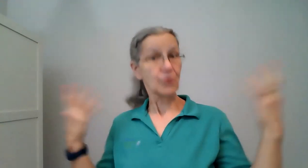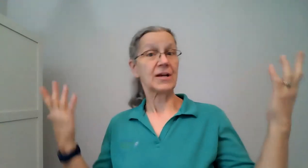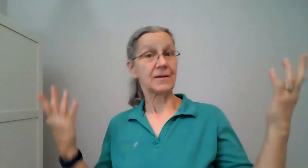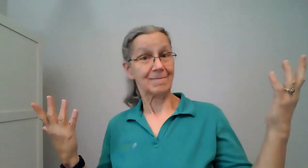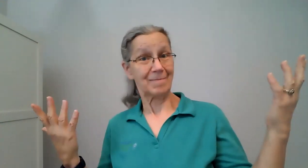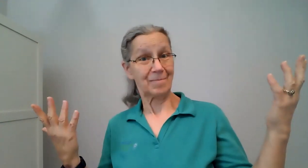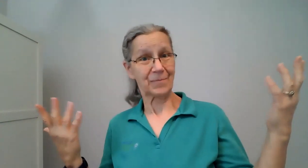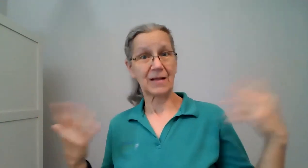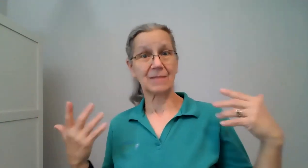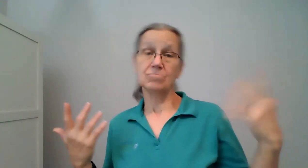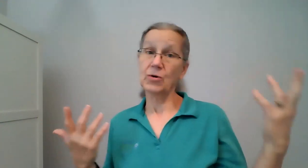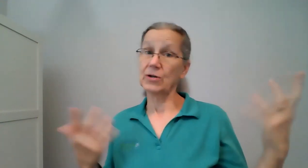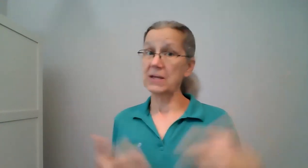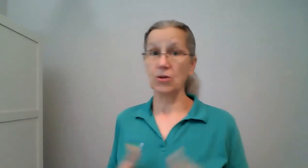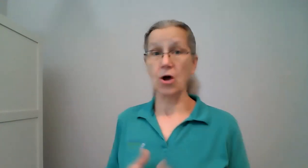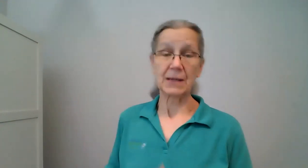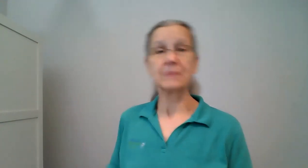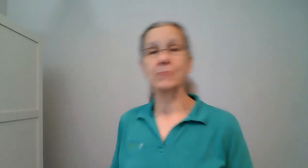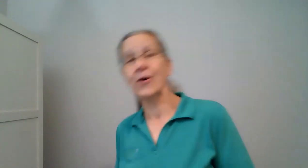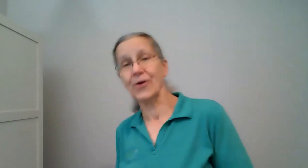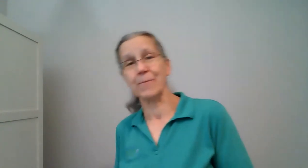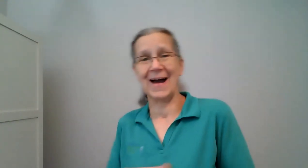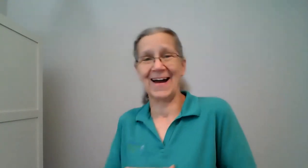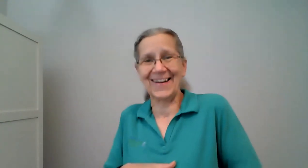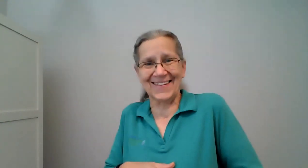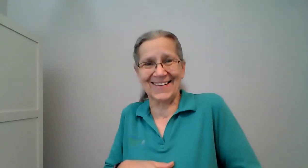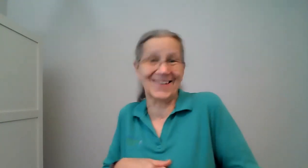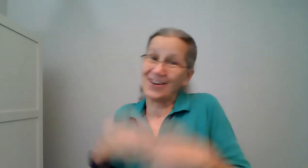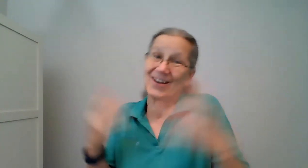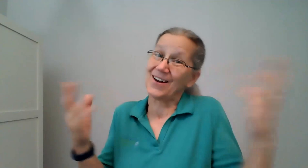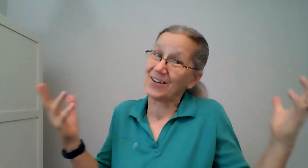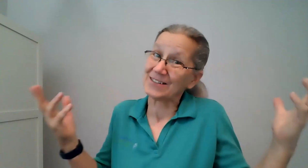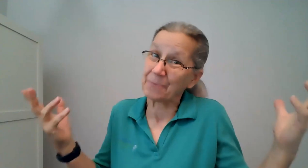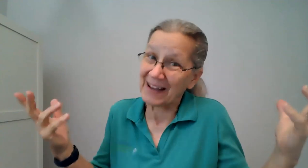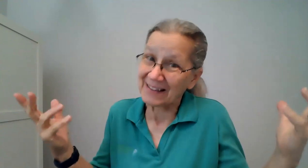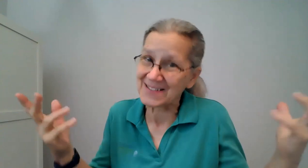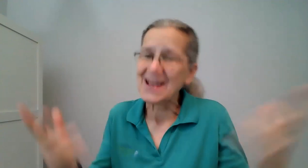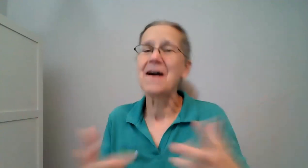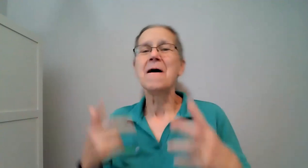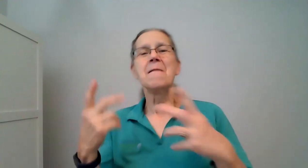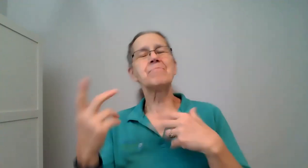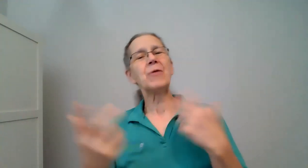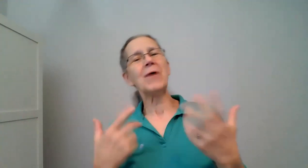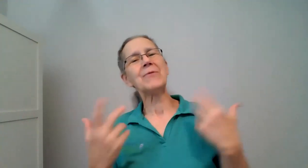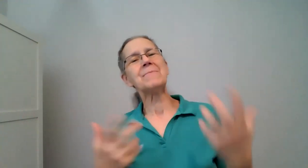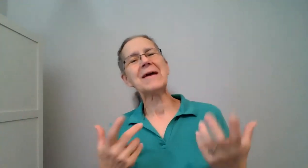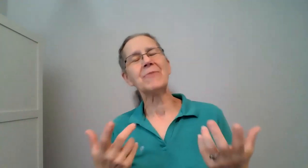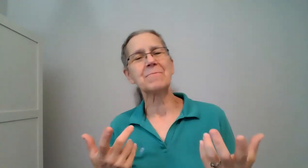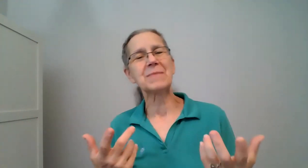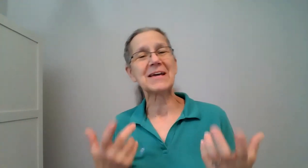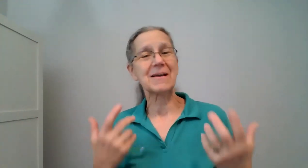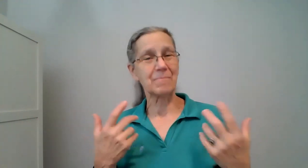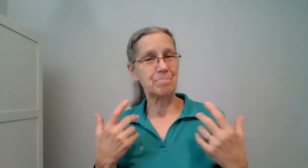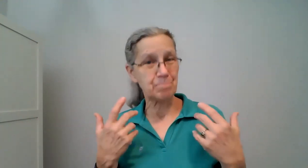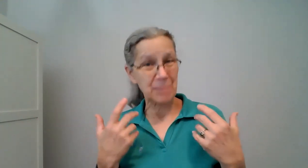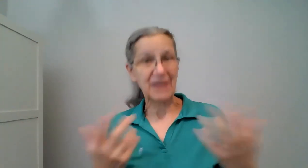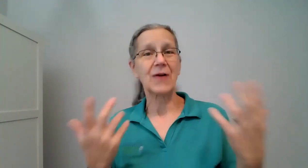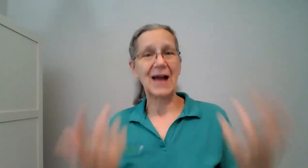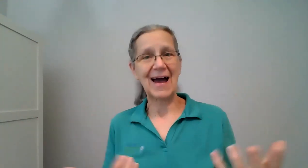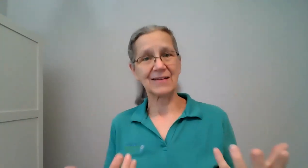alerting or it could be alarming it all depends but what we may want to be better at